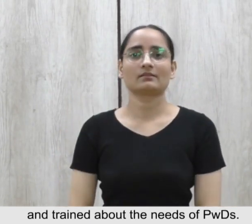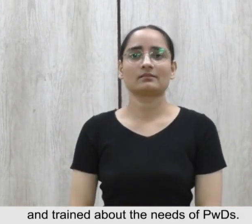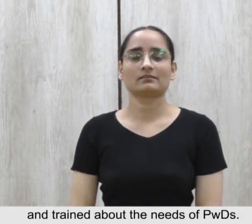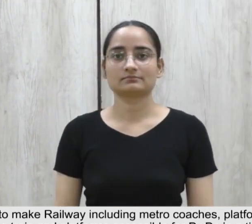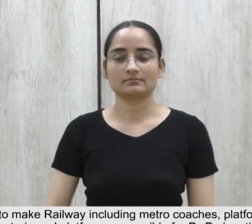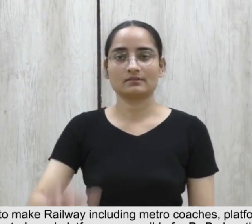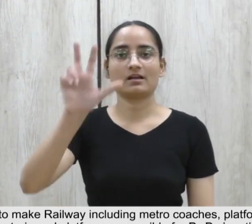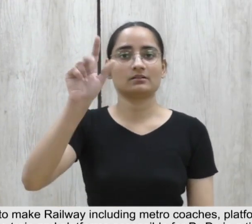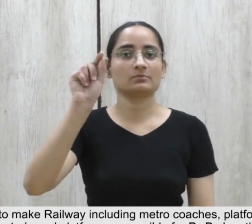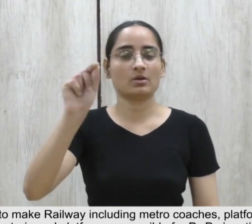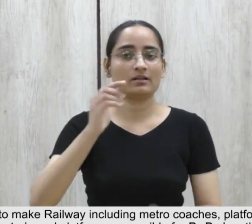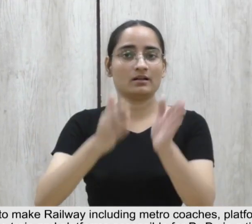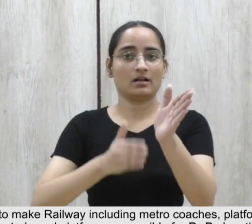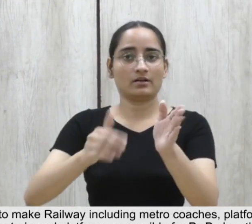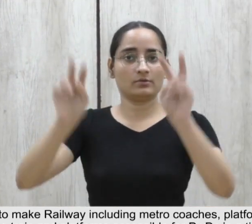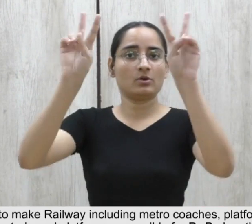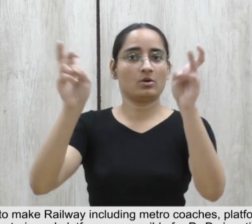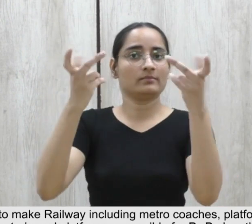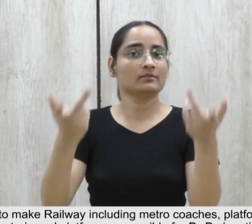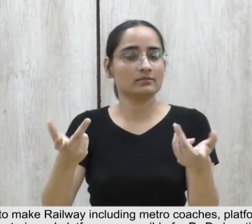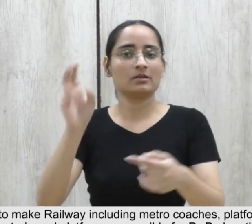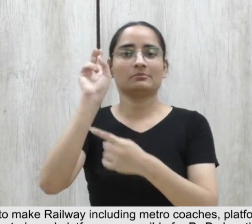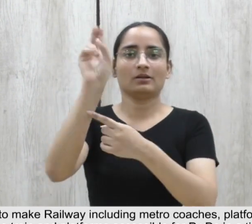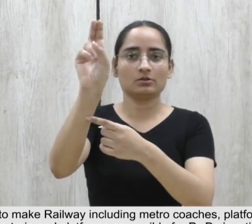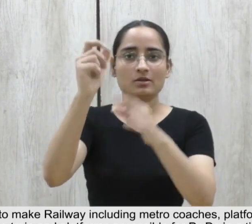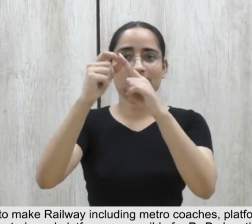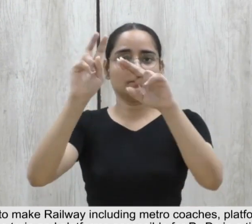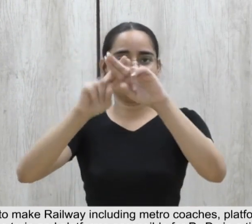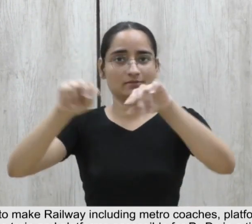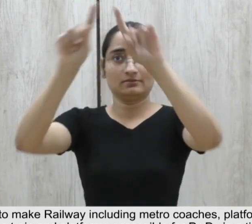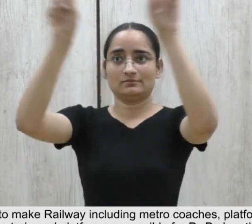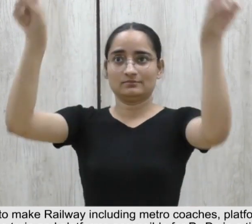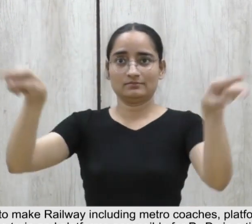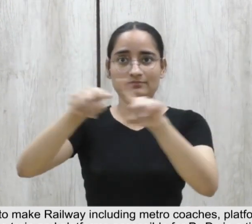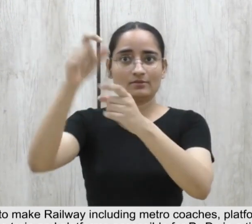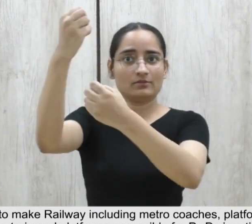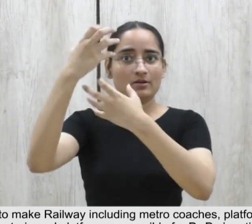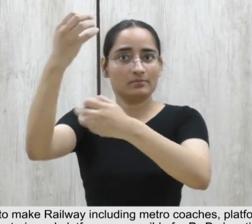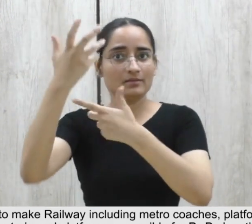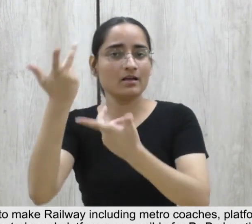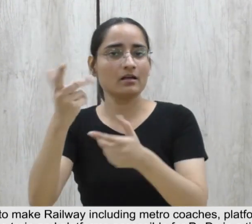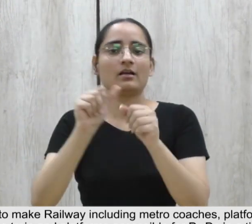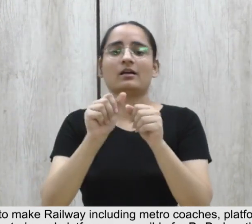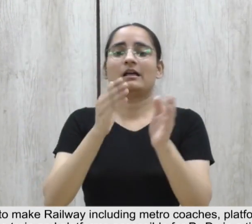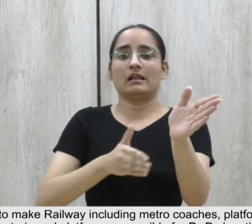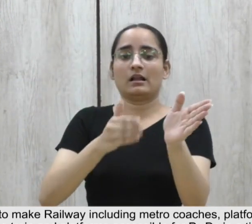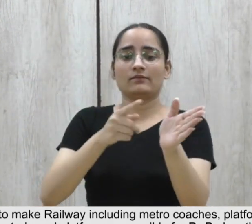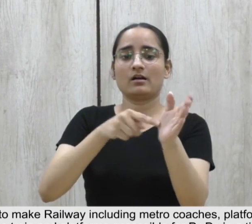Seventh point, efforts to be made to make railway including metro